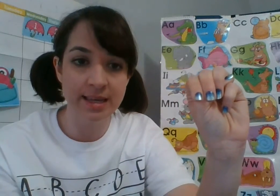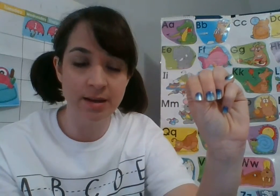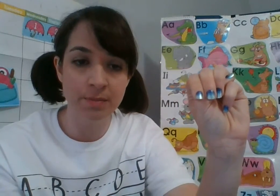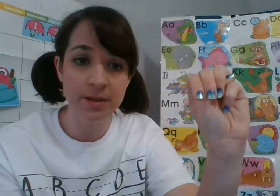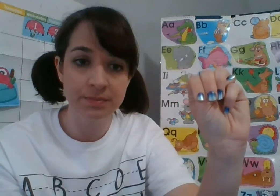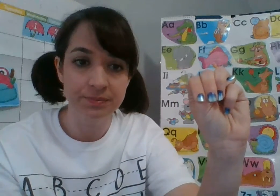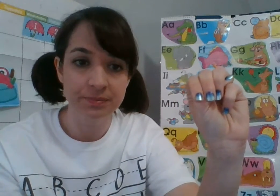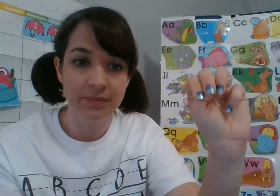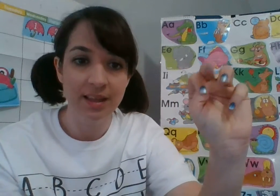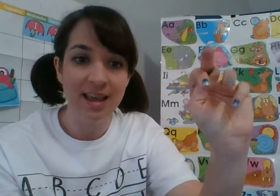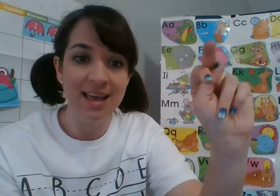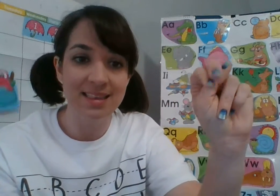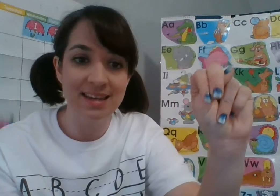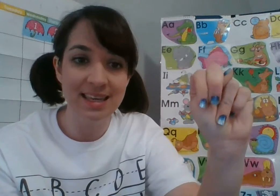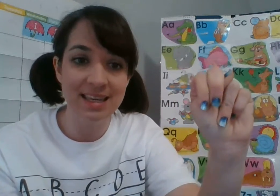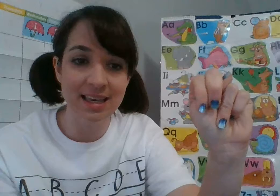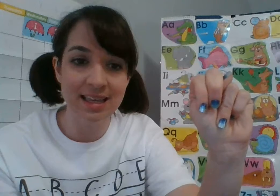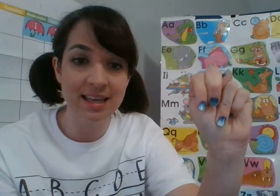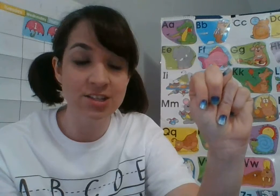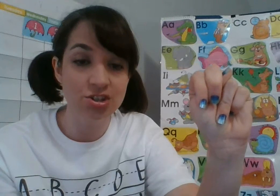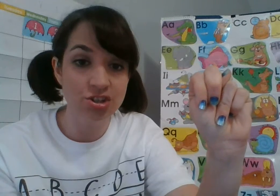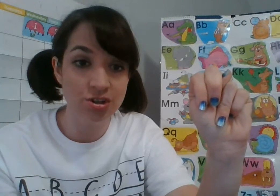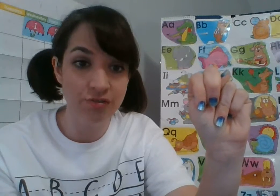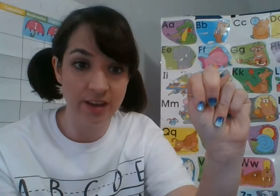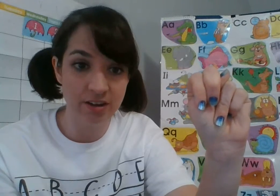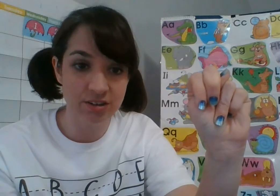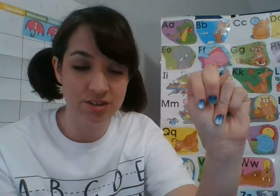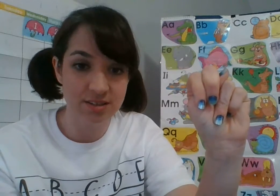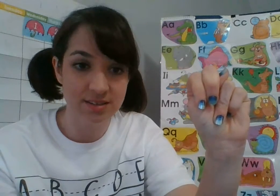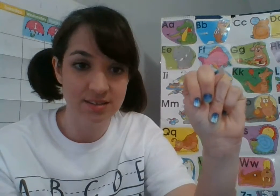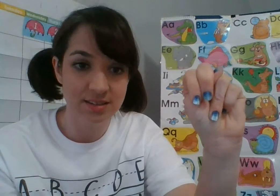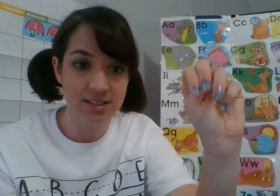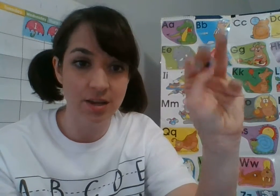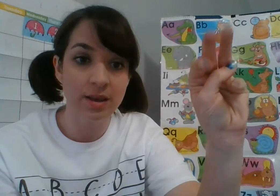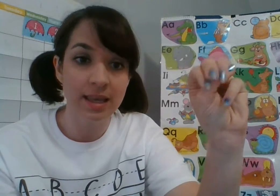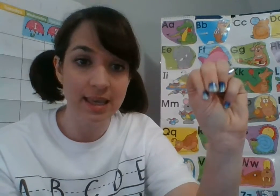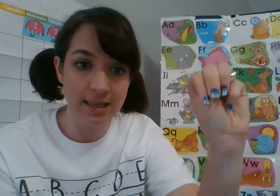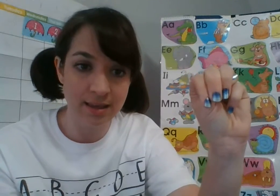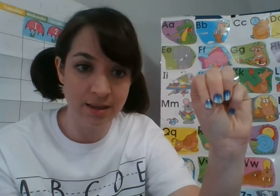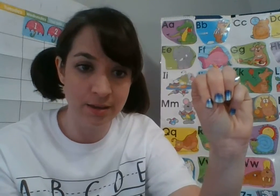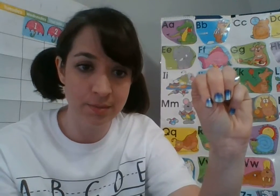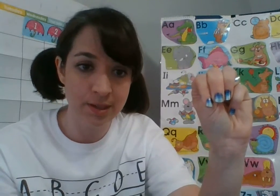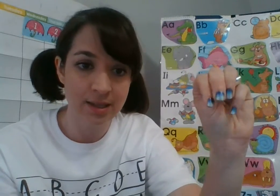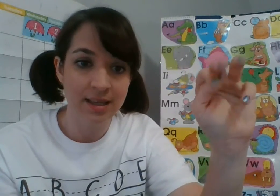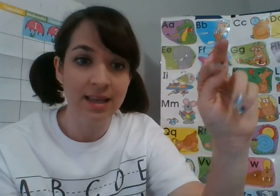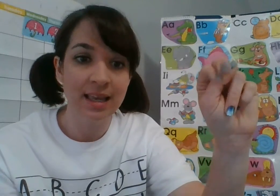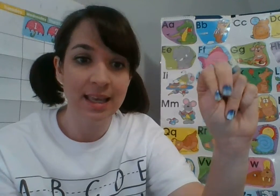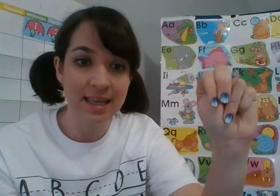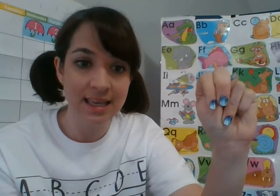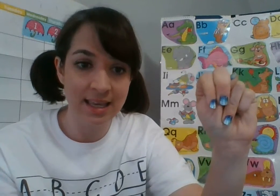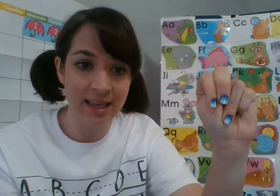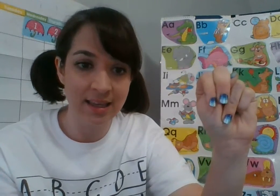M, and then N, it's two fingers. So M, N,